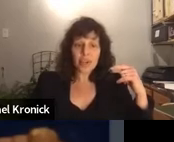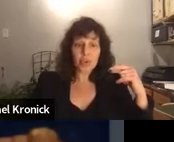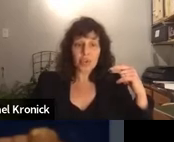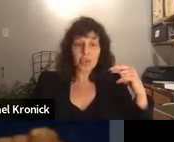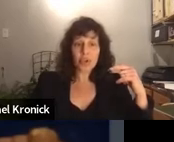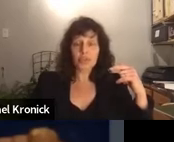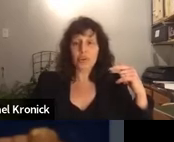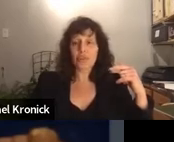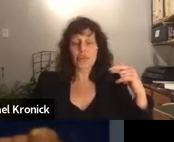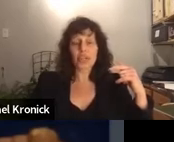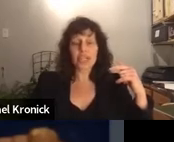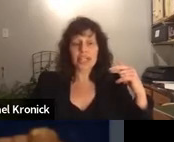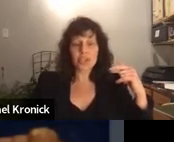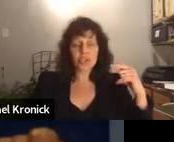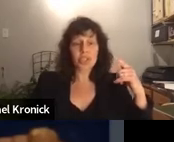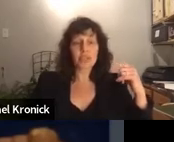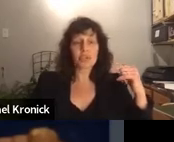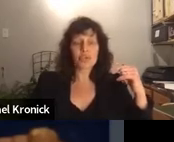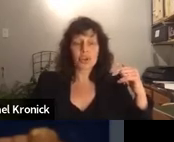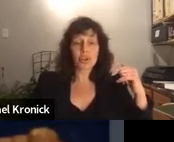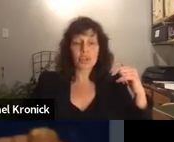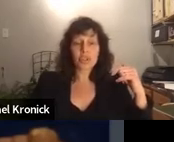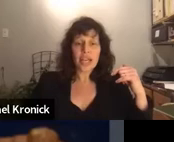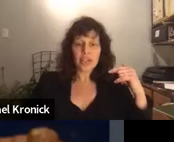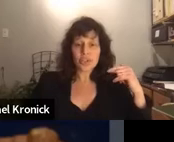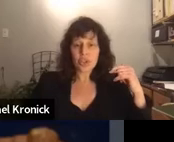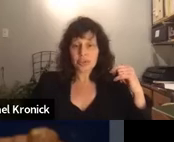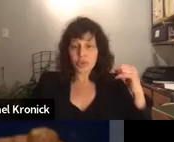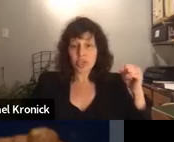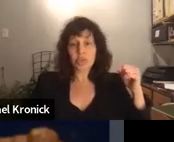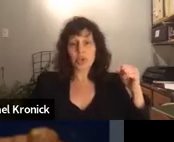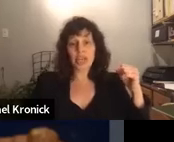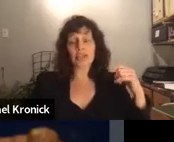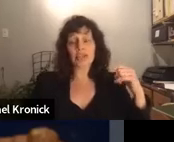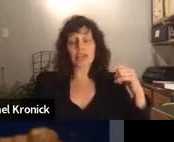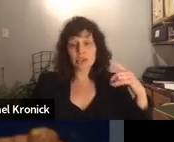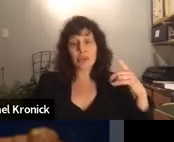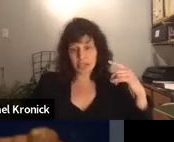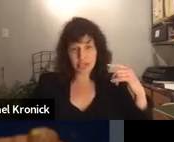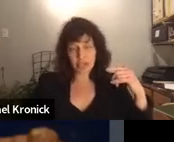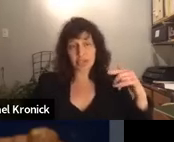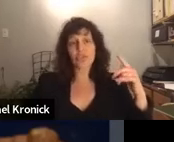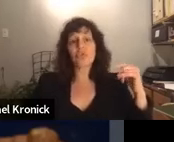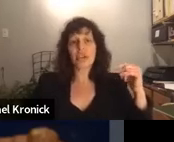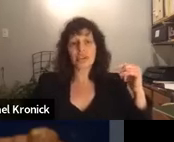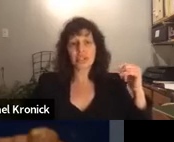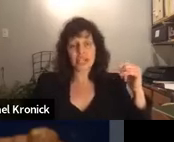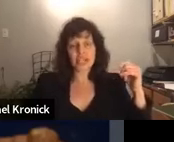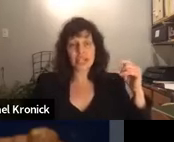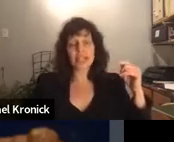very important not-for-profit organization in Montreal, Action Refugee Montréal, documented that in